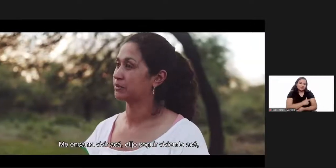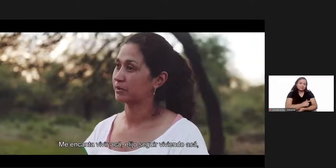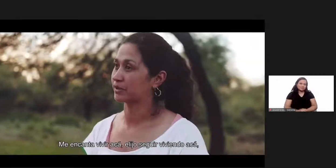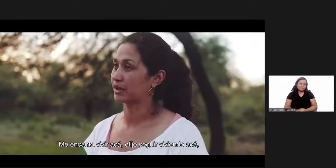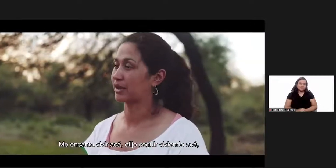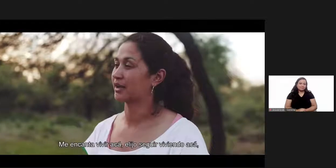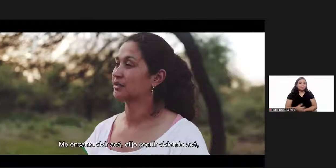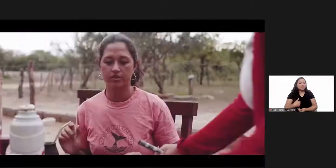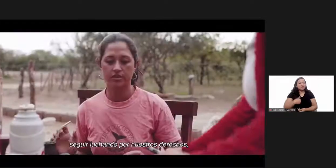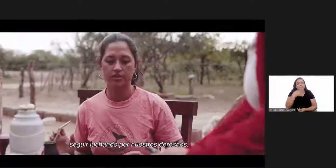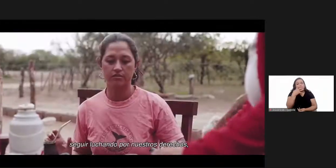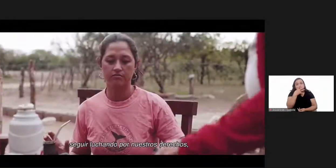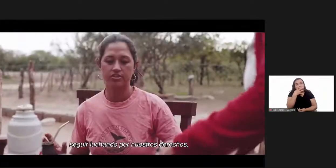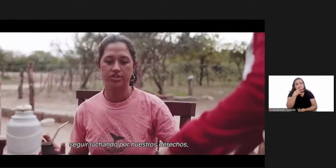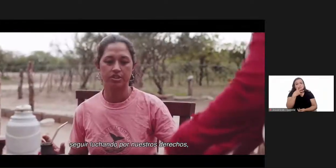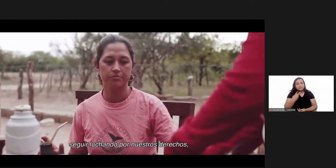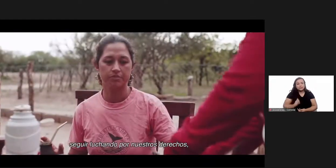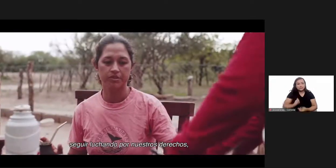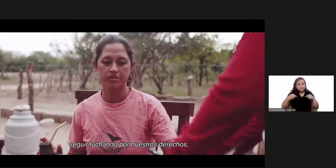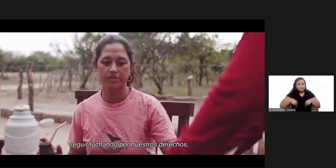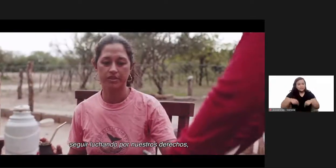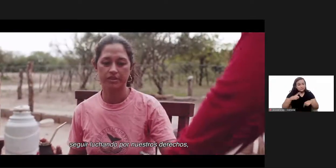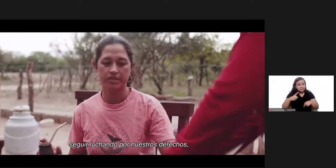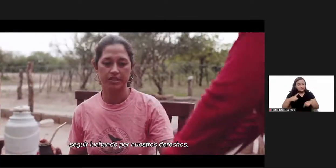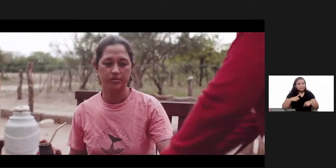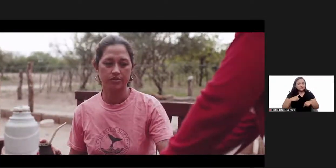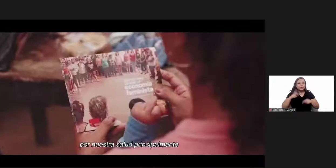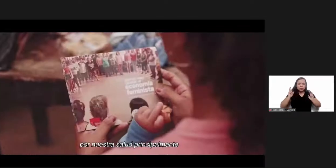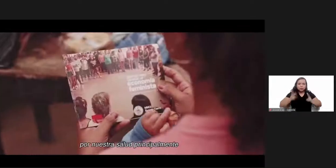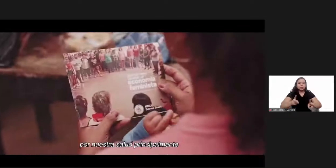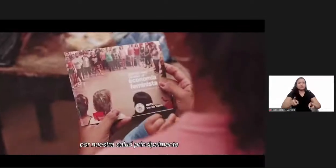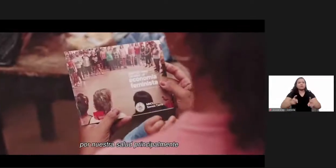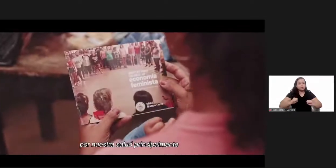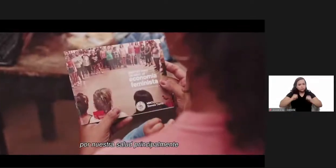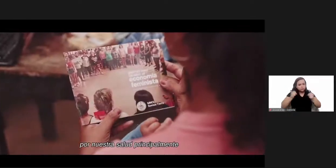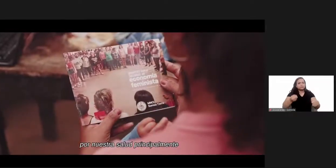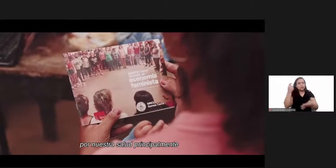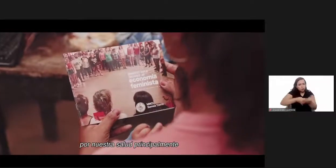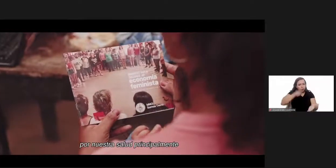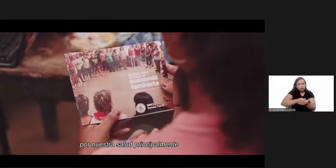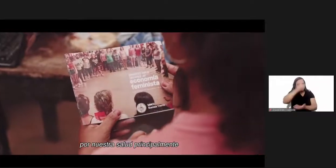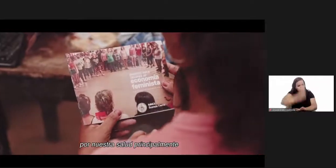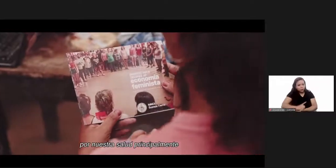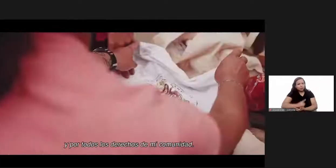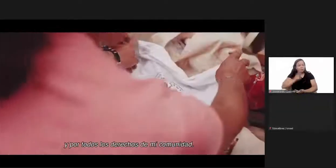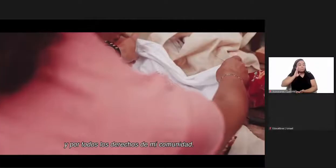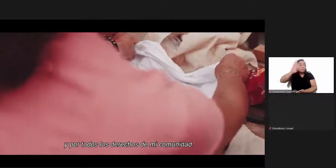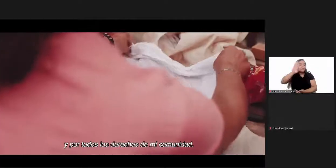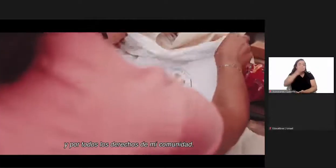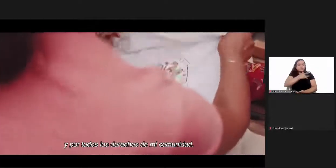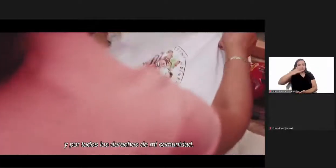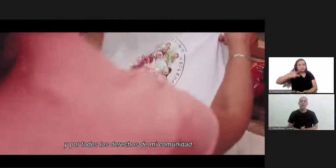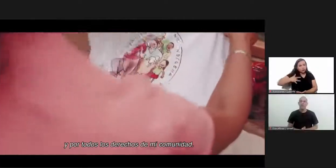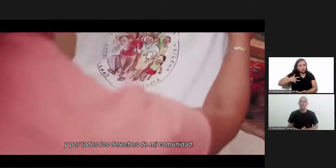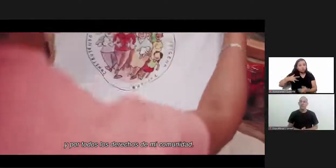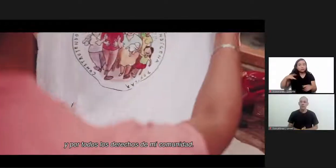i'd love for living here i chose to live here and to continue to struggle for our rights and for our health especially and for